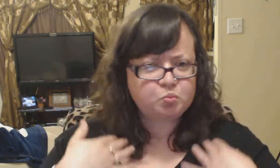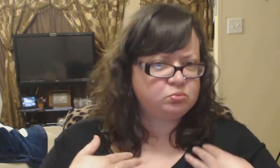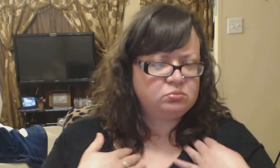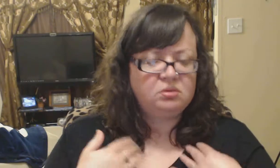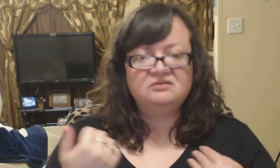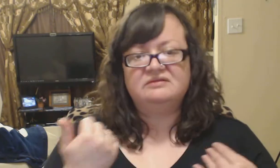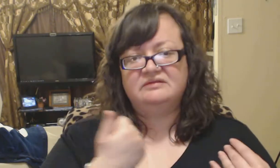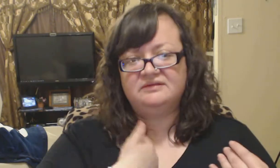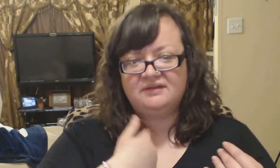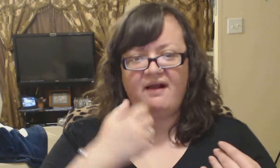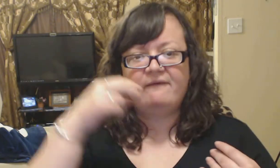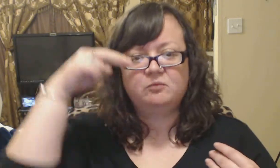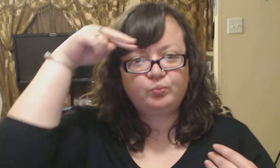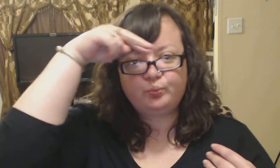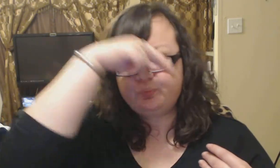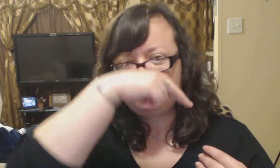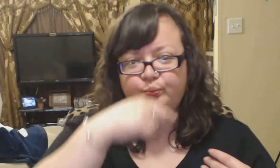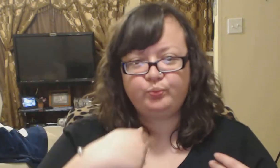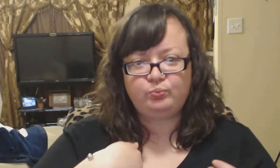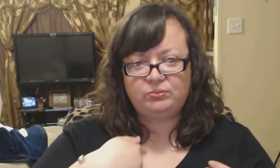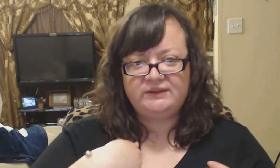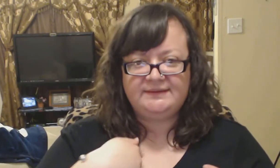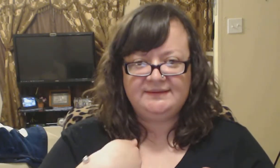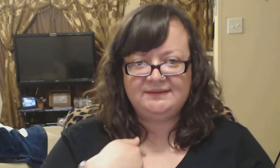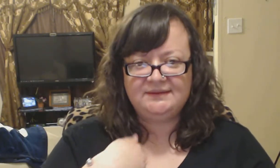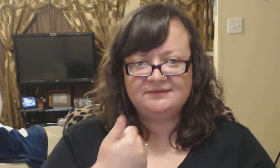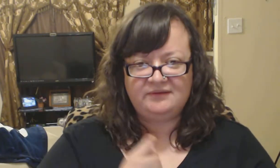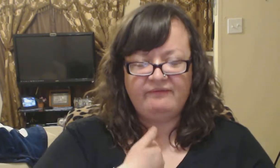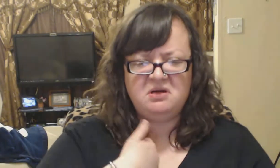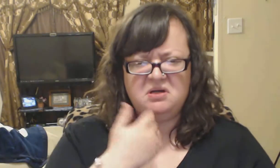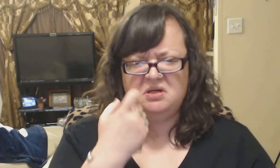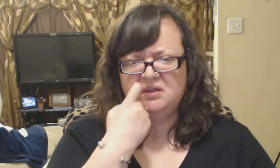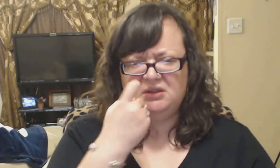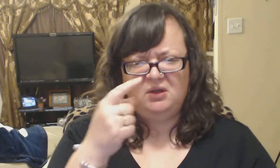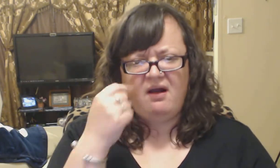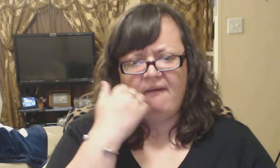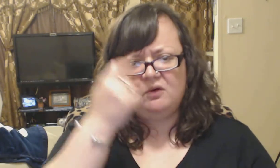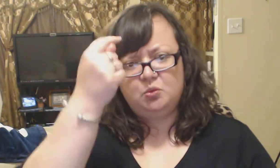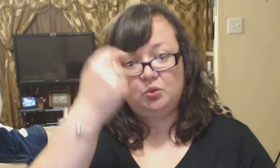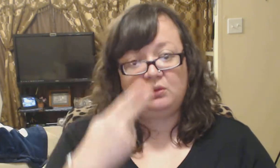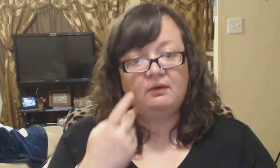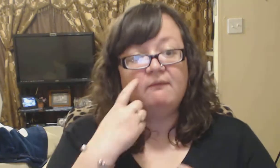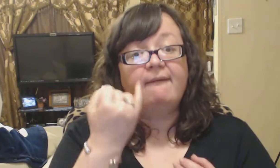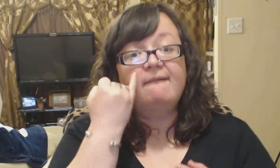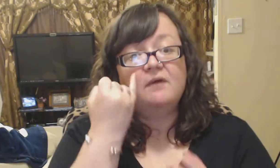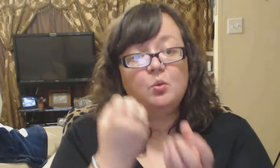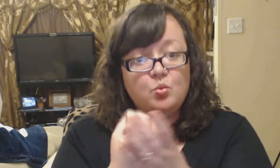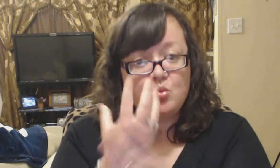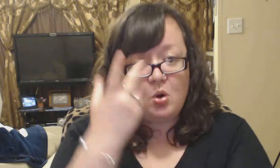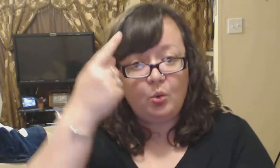size girl You know what I can't do